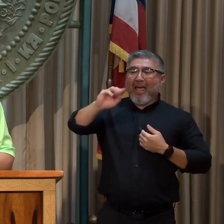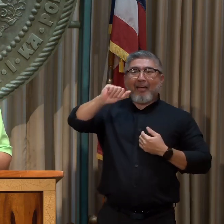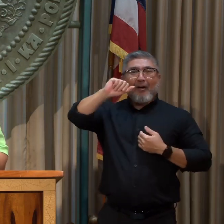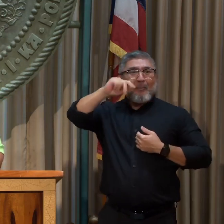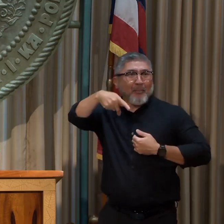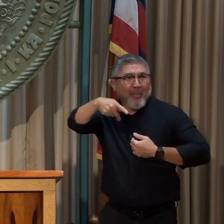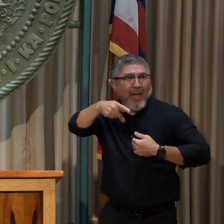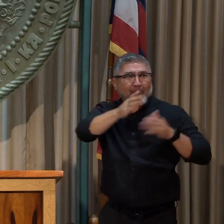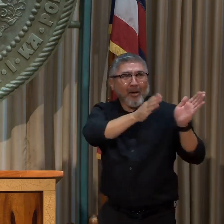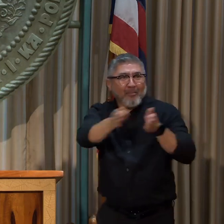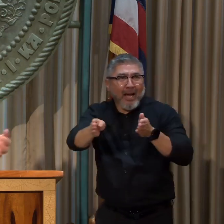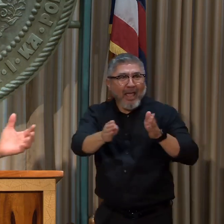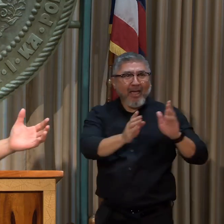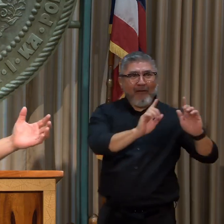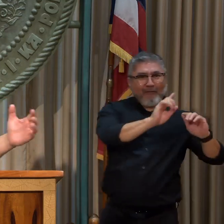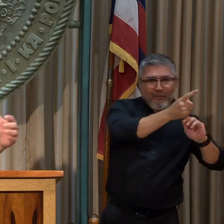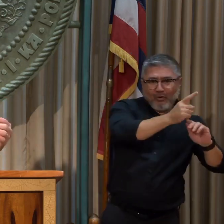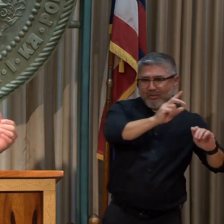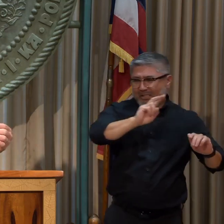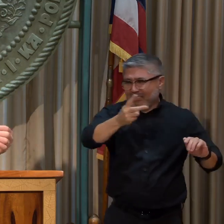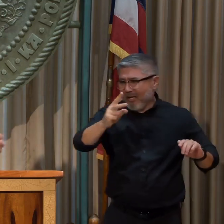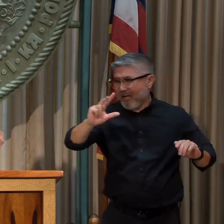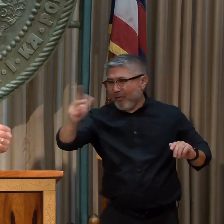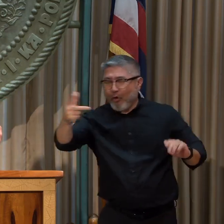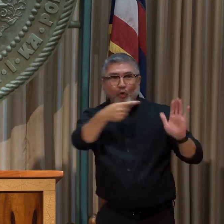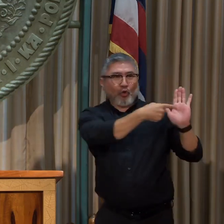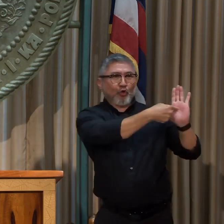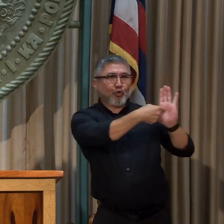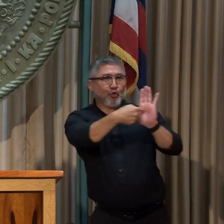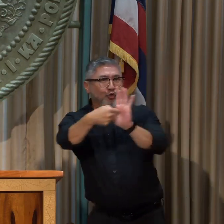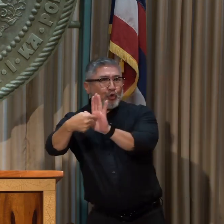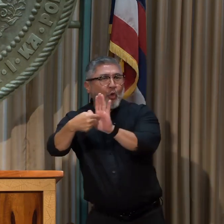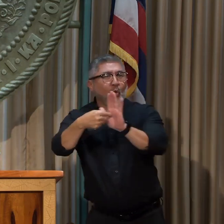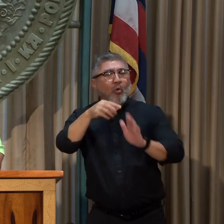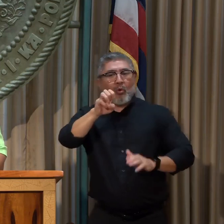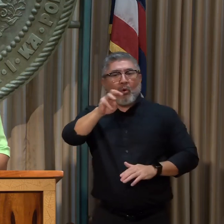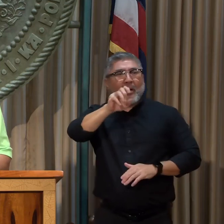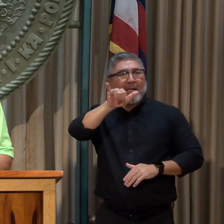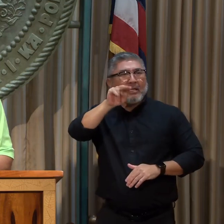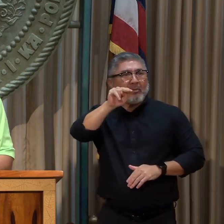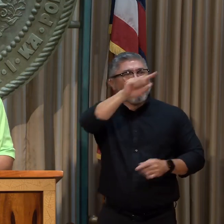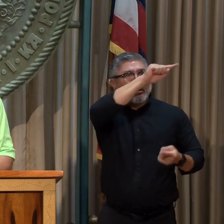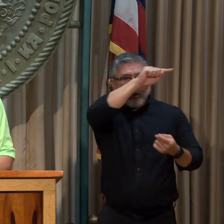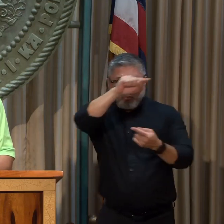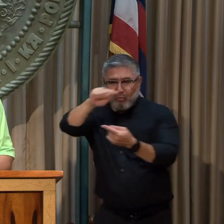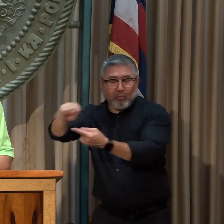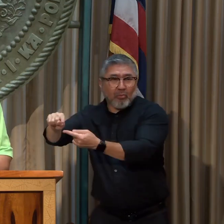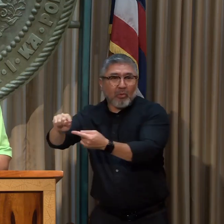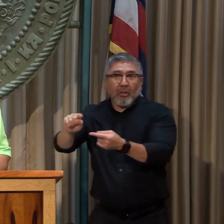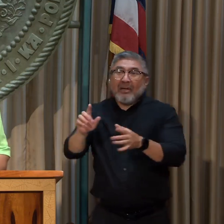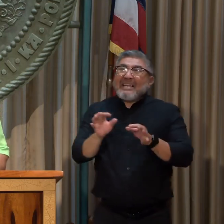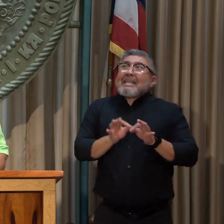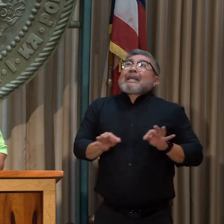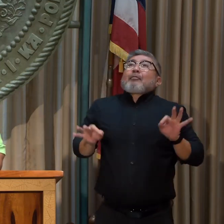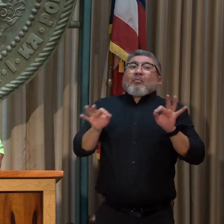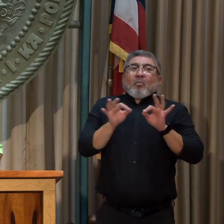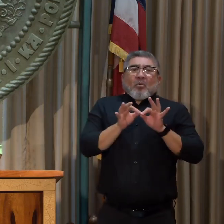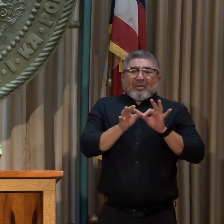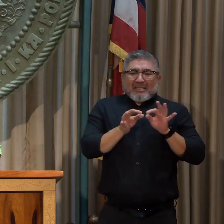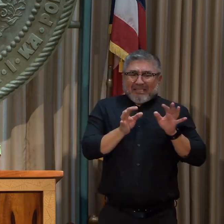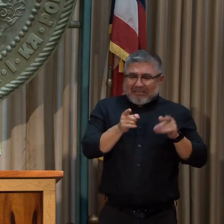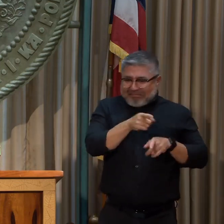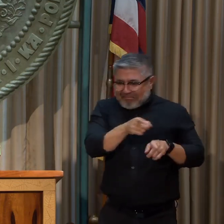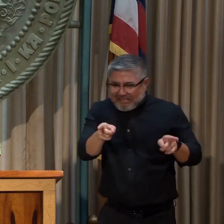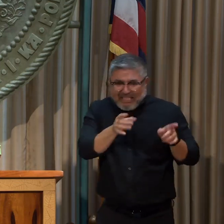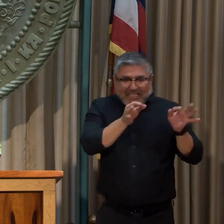as we go through, and then keep everybody involved so everybody can see where we partner. There's going to be decisions that we're going to make as we go forward. That's going